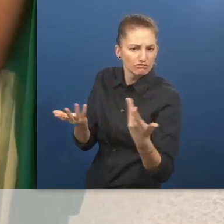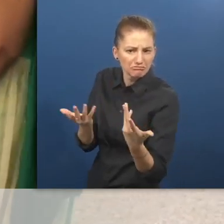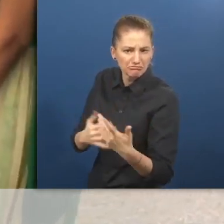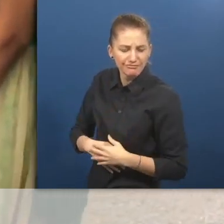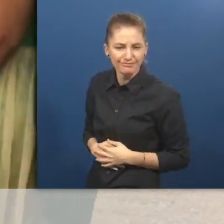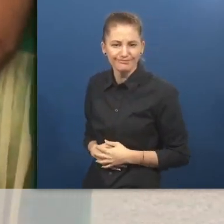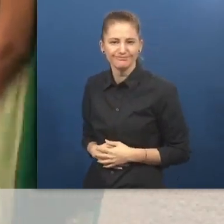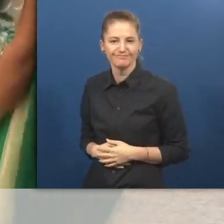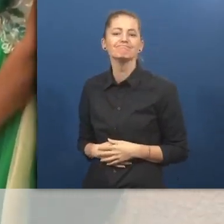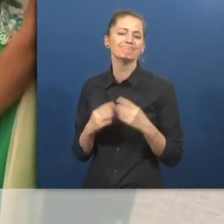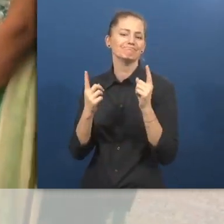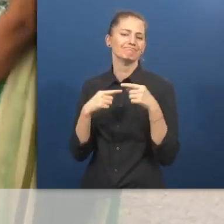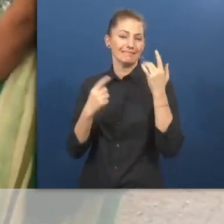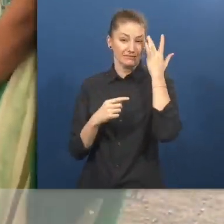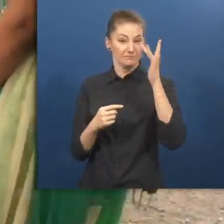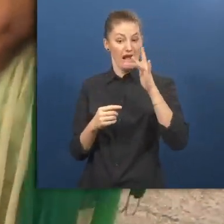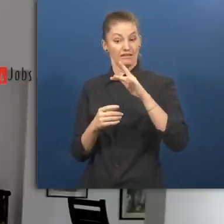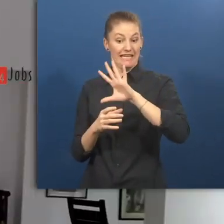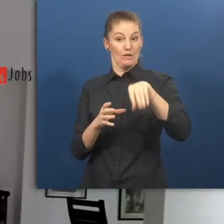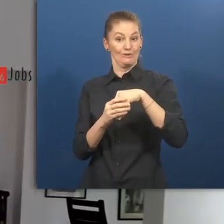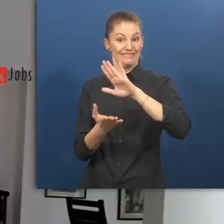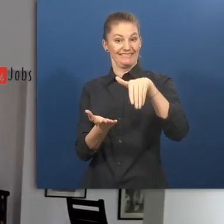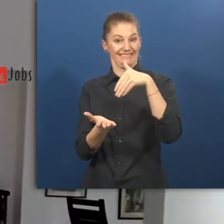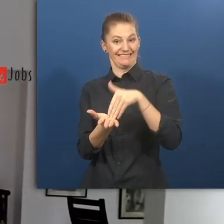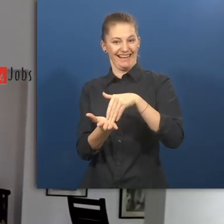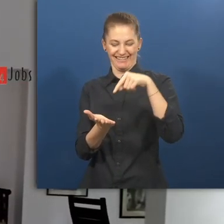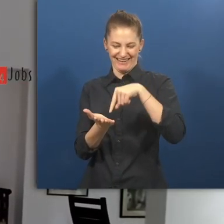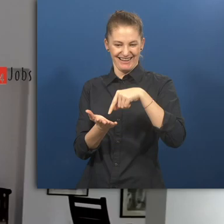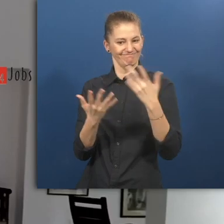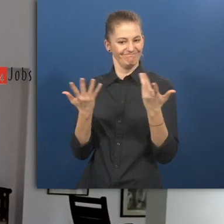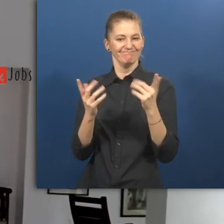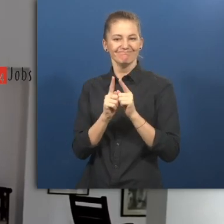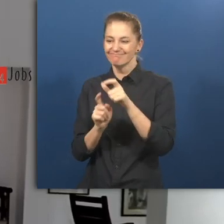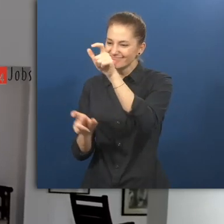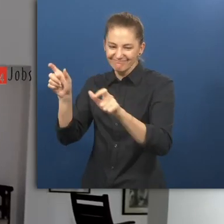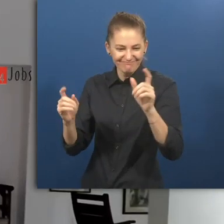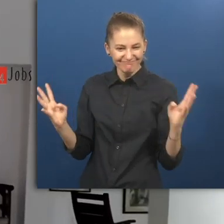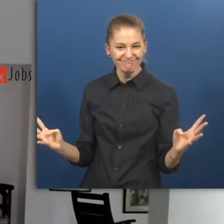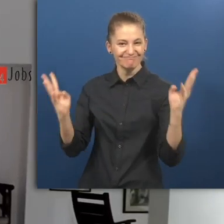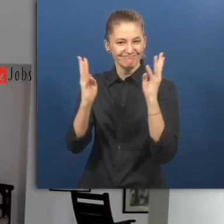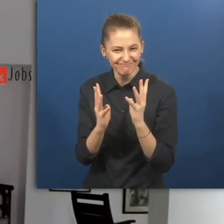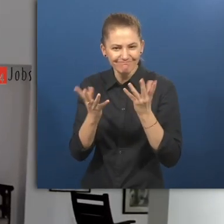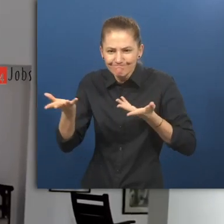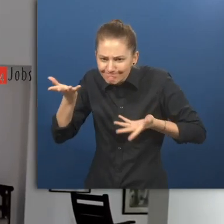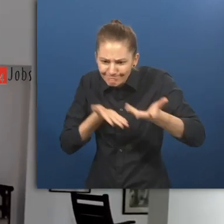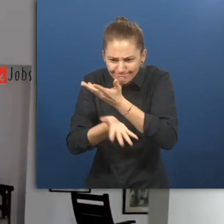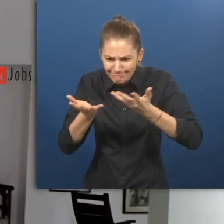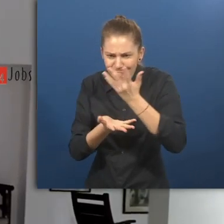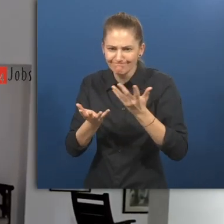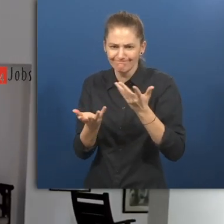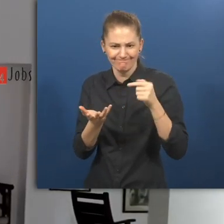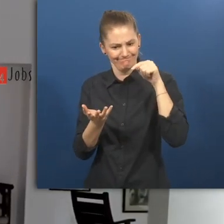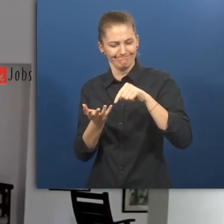a green dress and a white cane. Our smart inclusion center, which brings all the stakeholders together